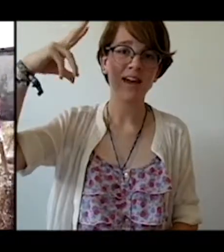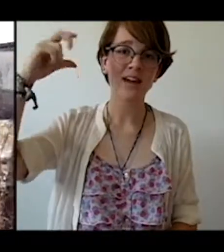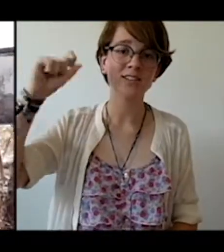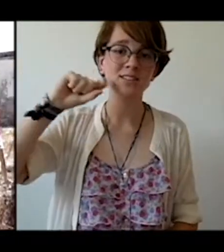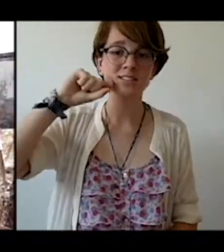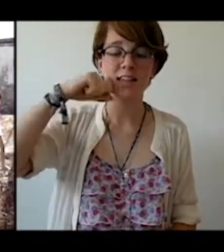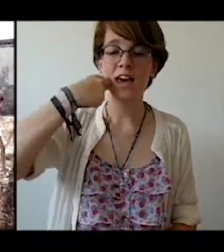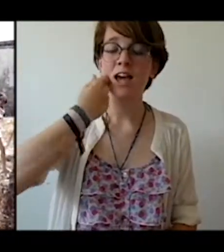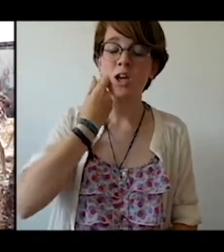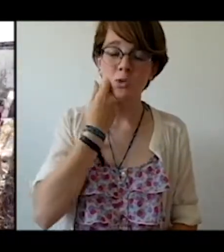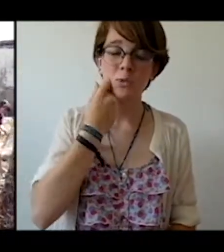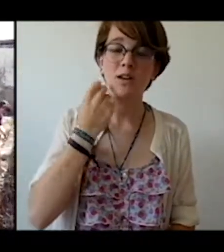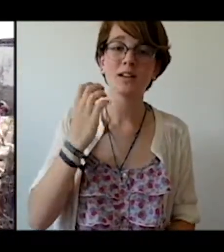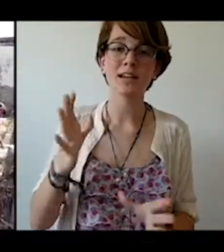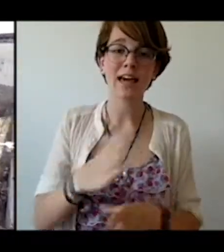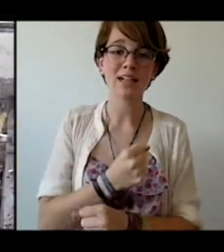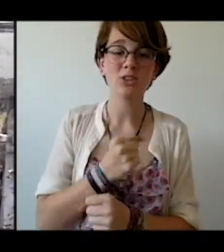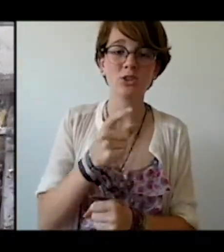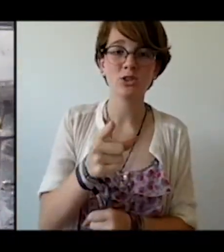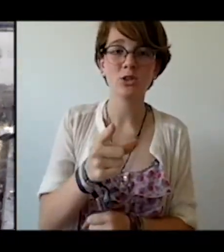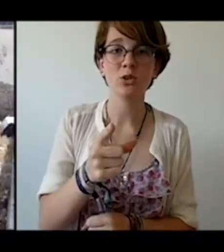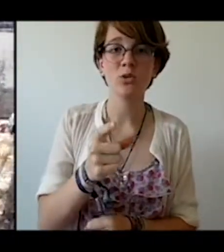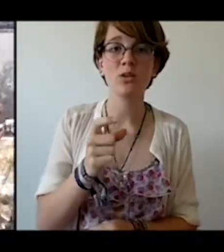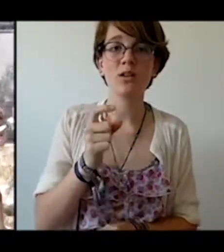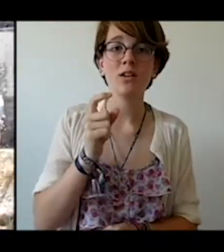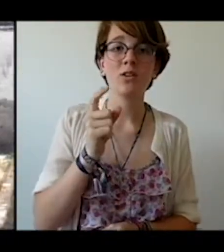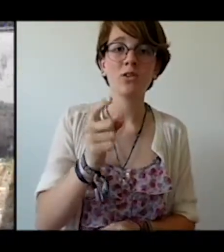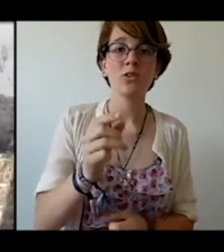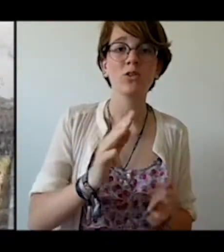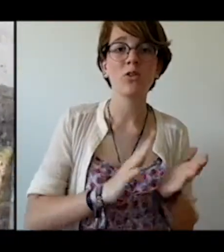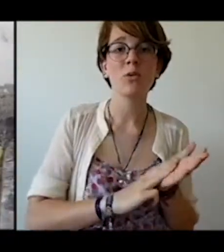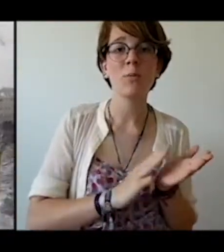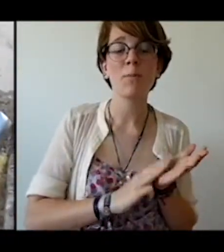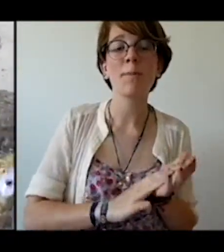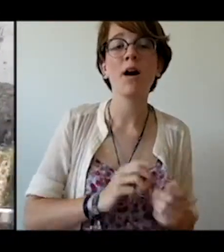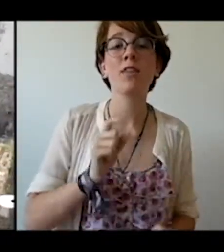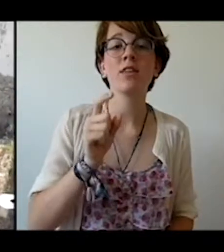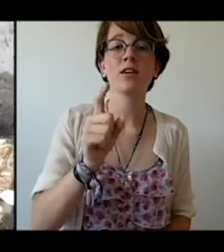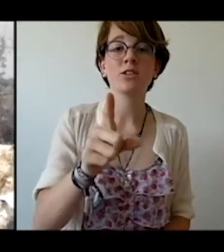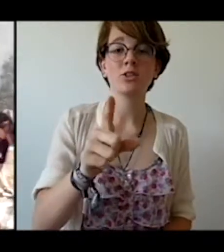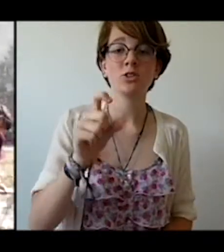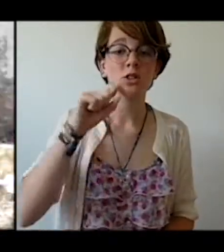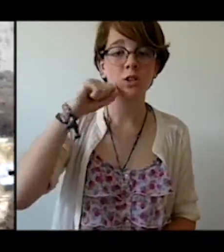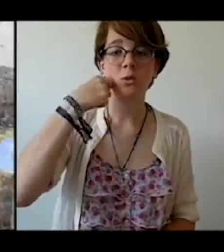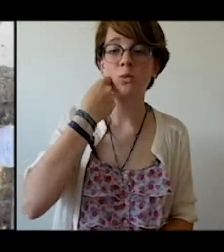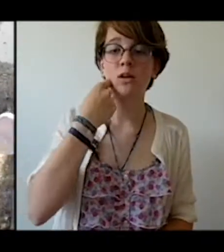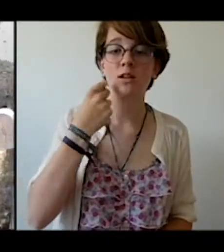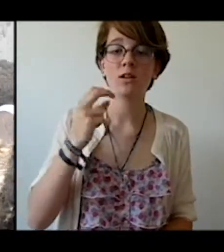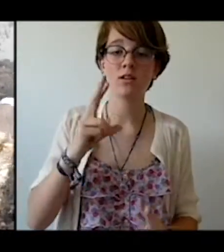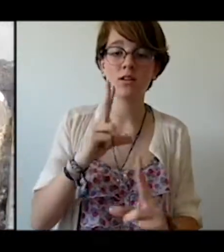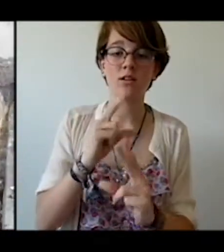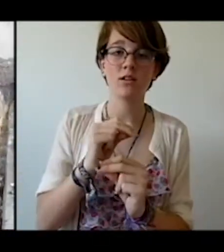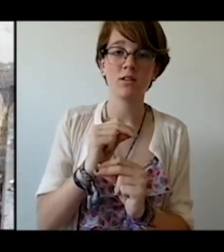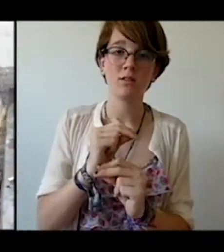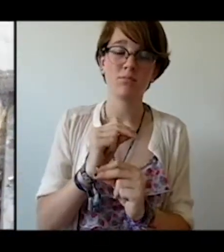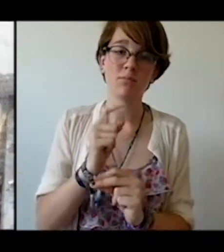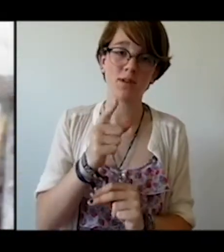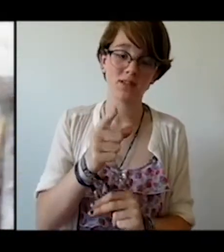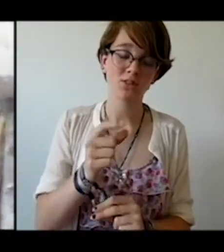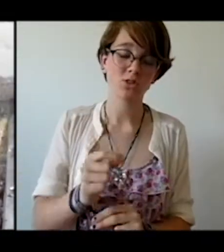they will catch you Your mother, she will miss